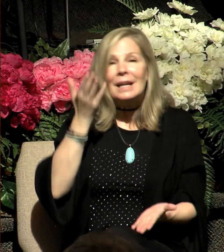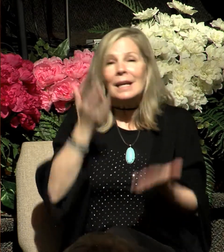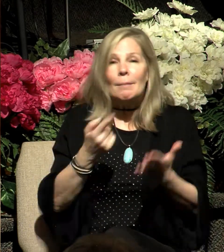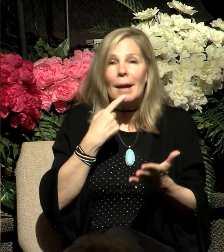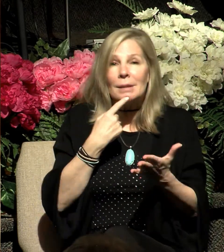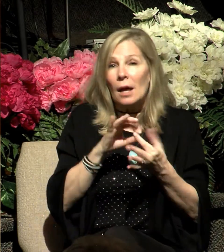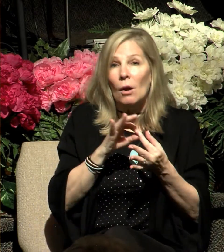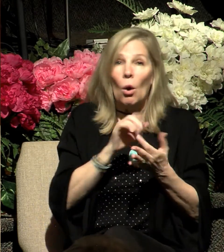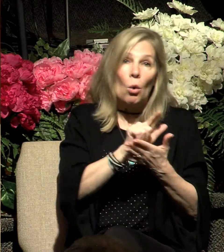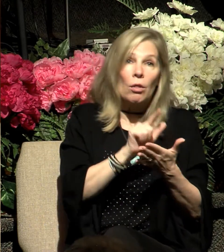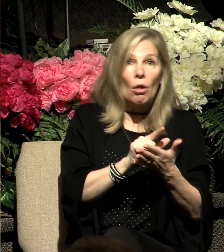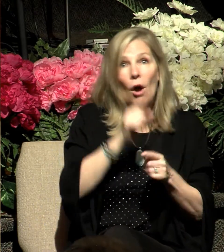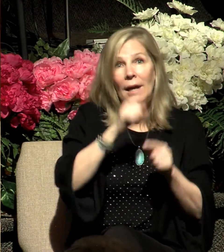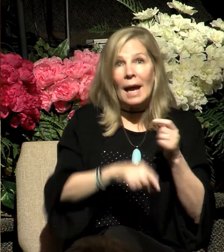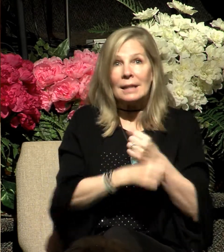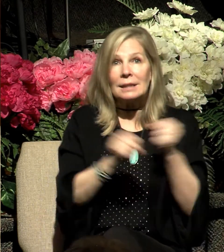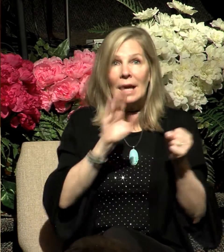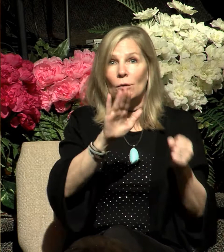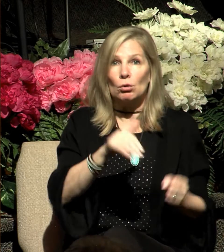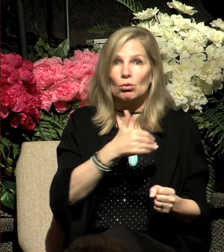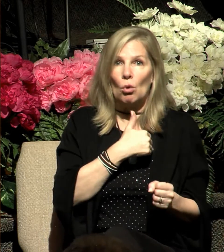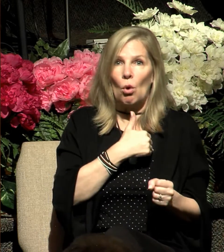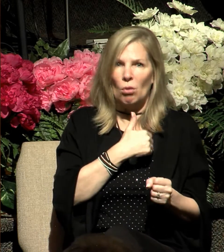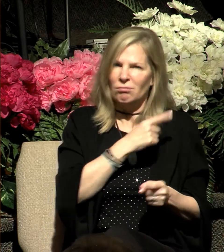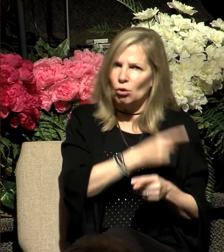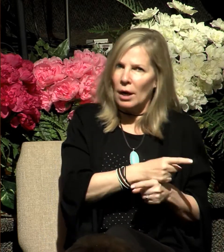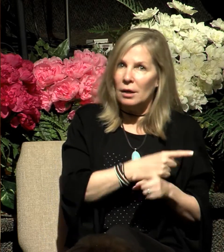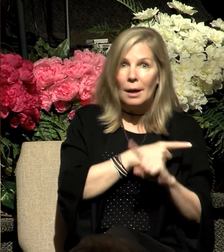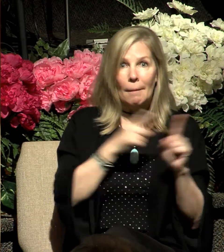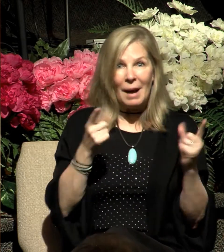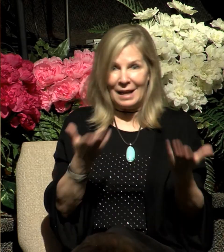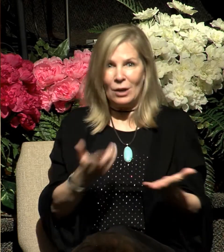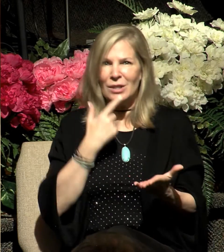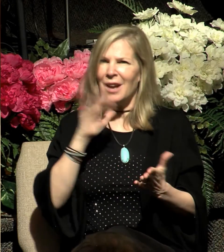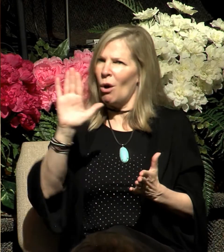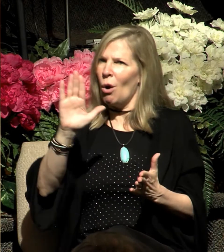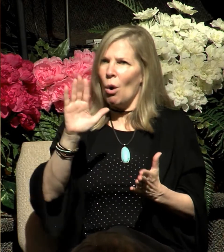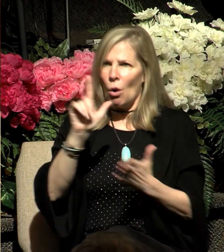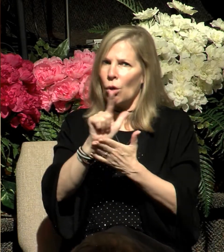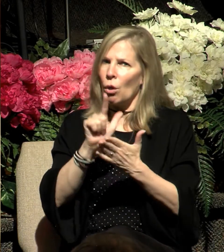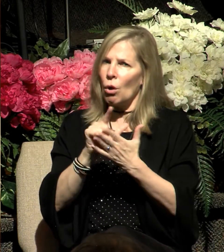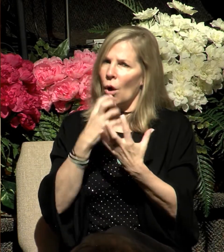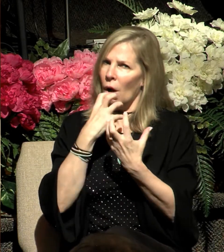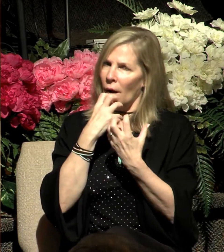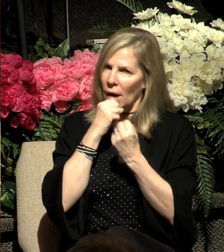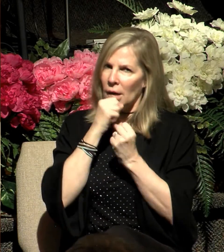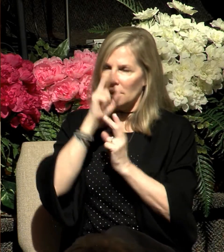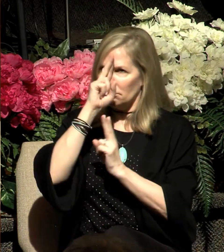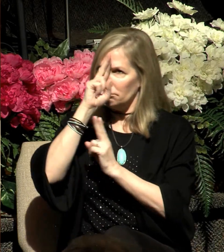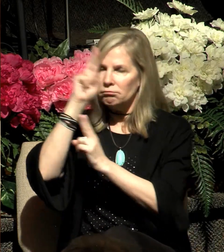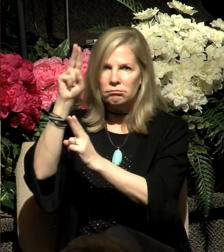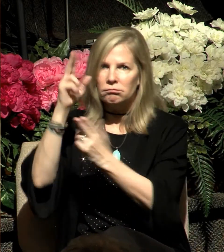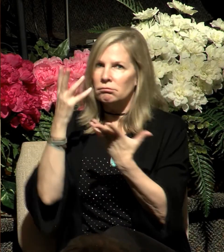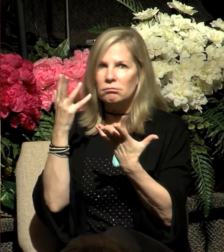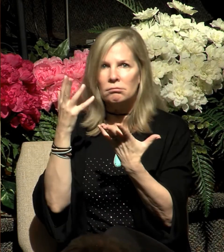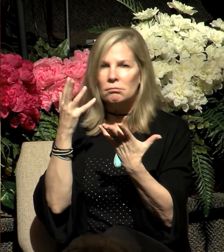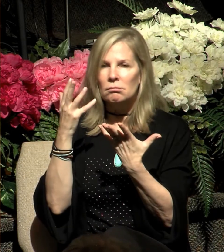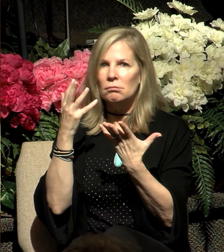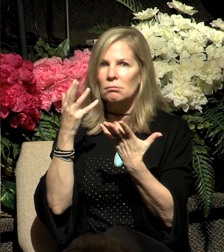he's absolutely right. But here he's making it clear that he holds the law in the highest esteem. Yes, he can't save anybody, but he